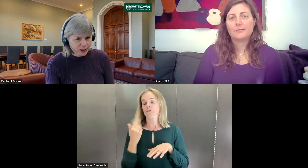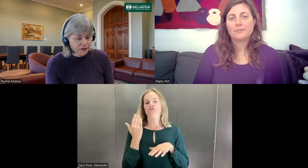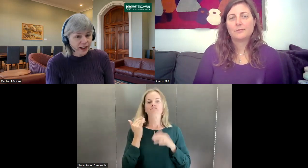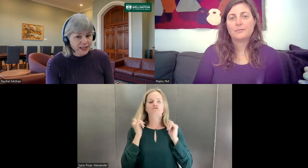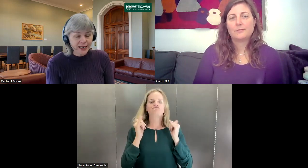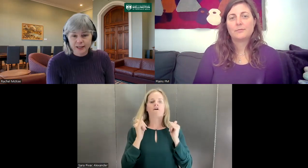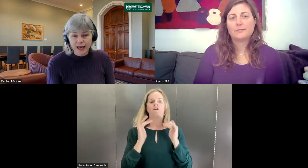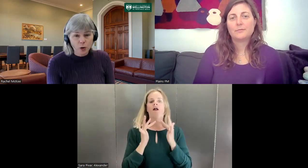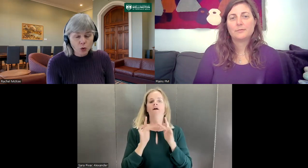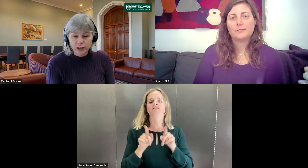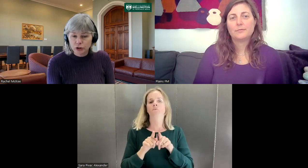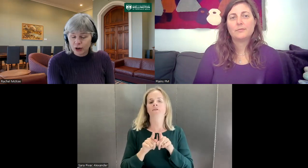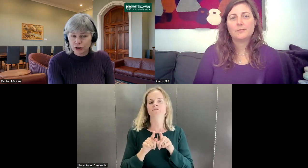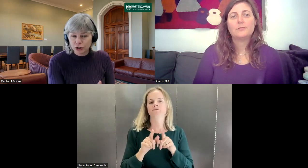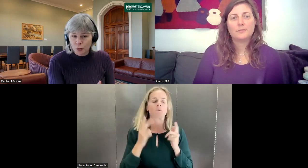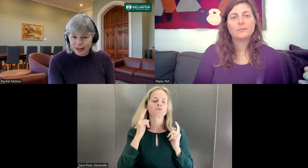of validating, say Auckland and Christchurch and Wellington.